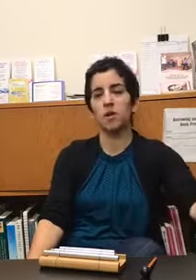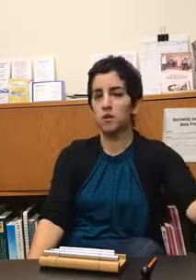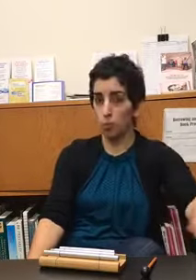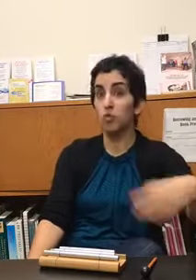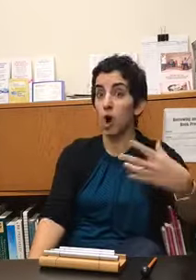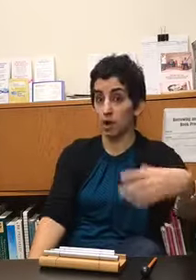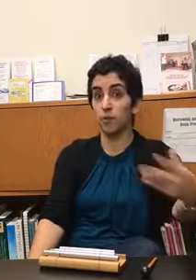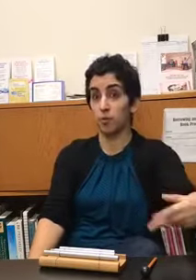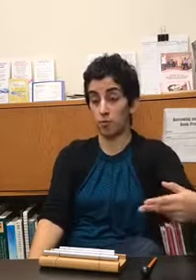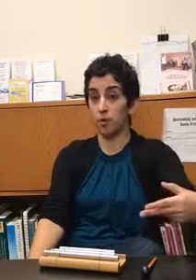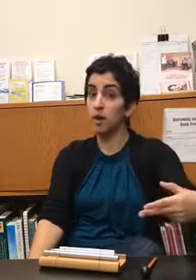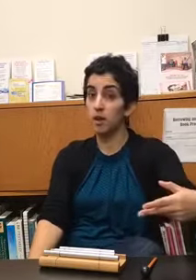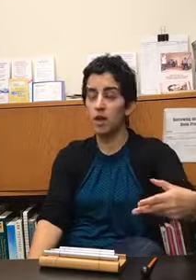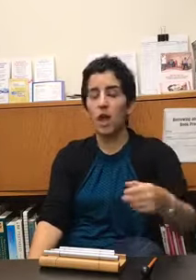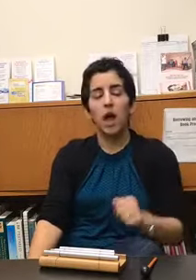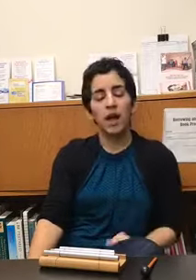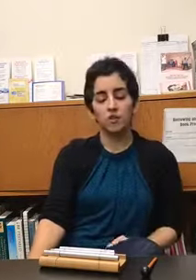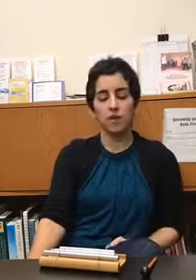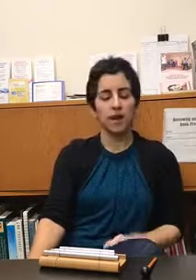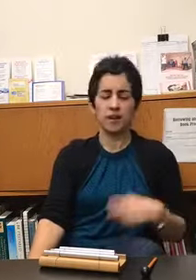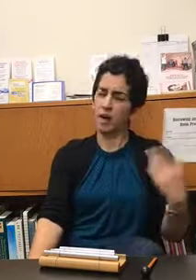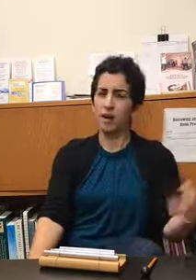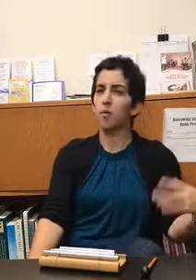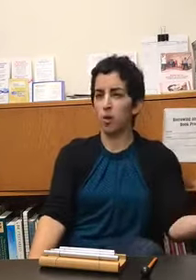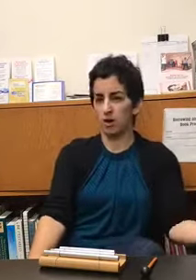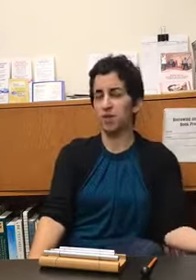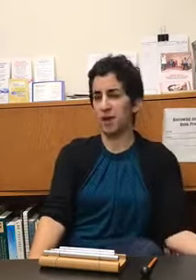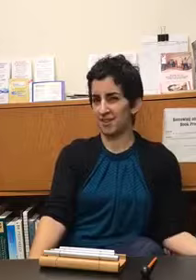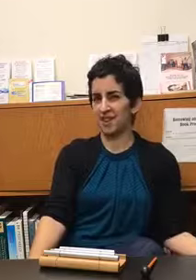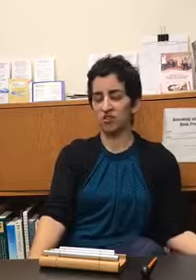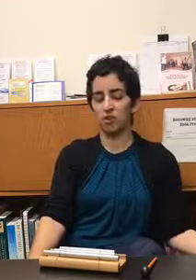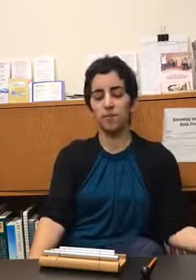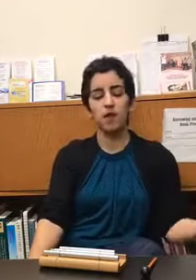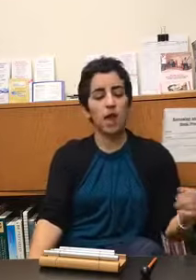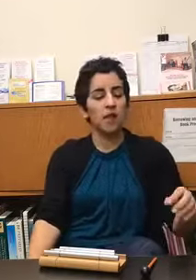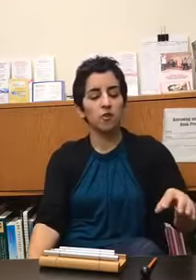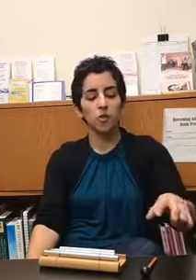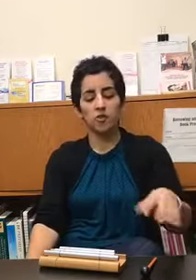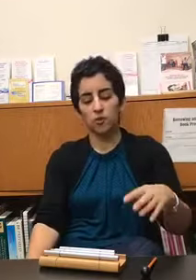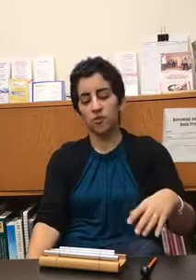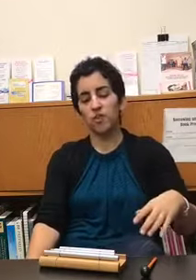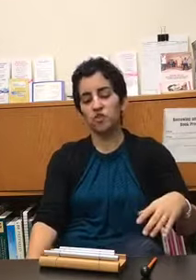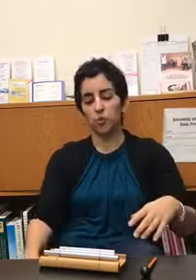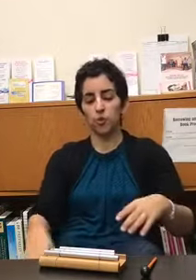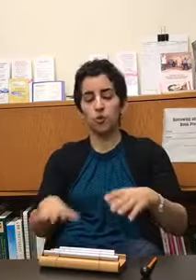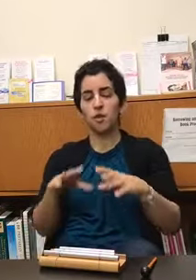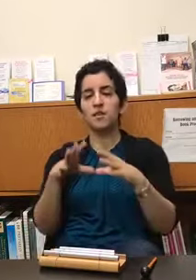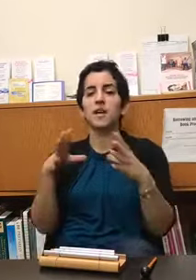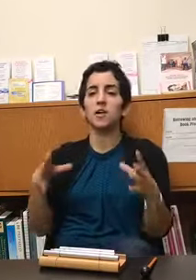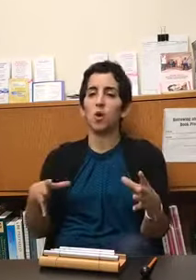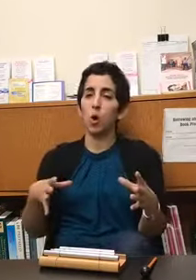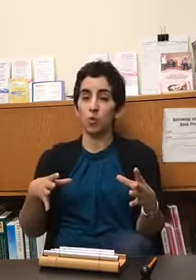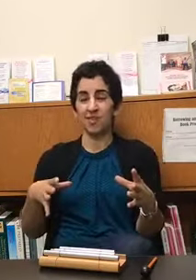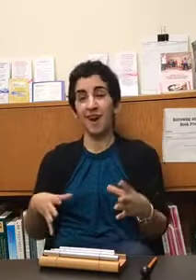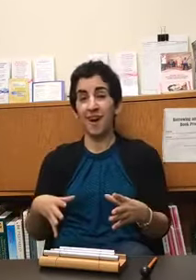talking you through it and so that can kind of approximate a session there's also a feature where you can set your own time